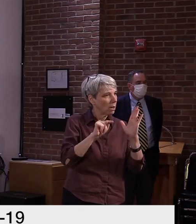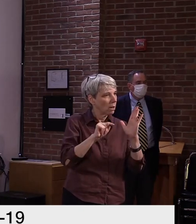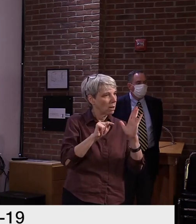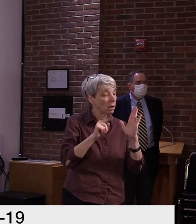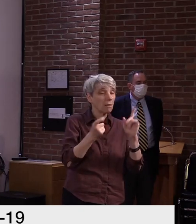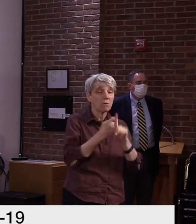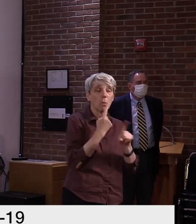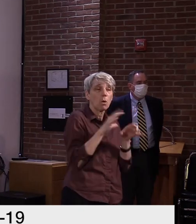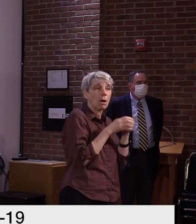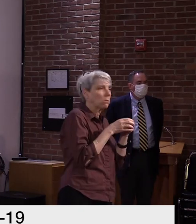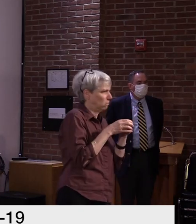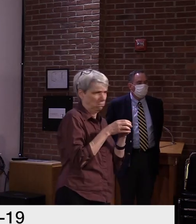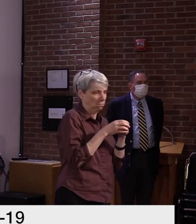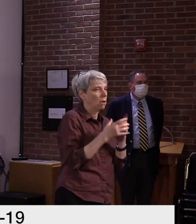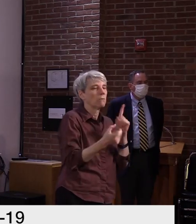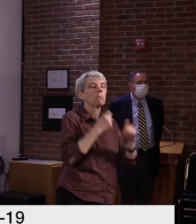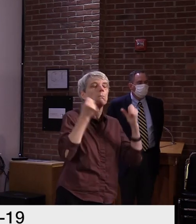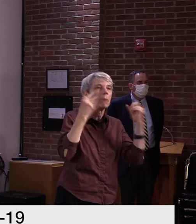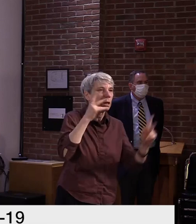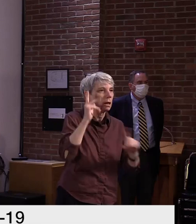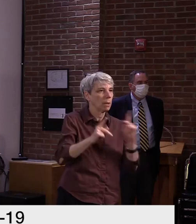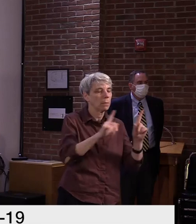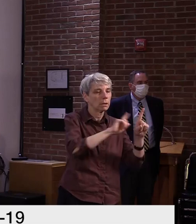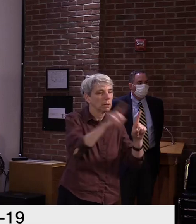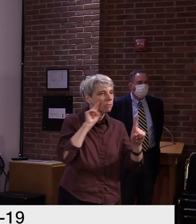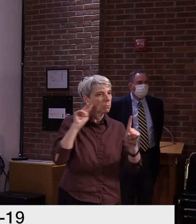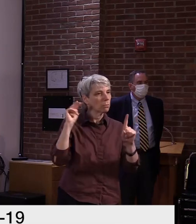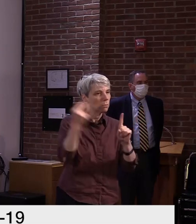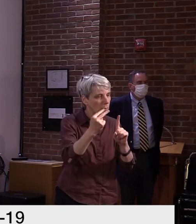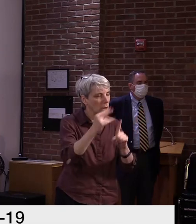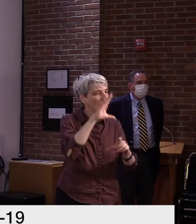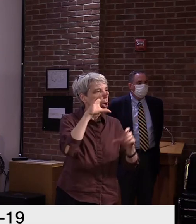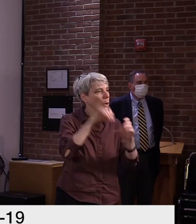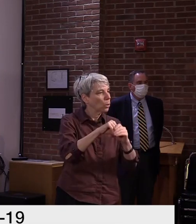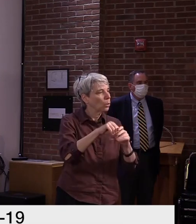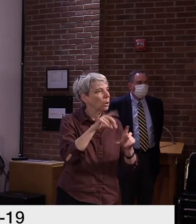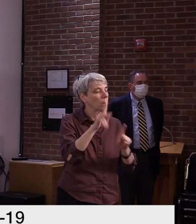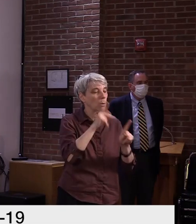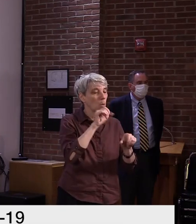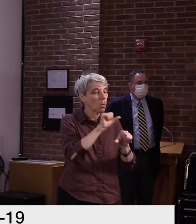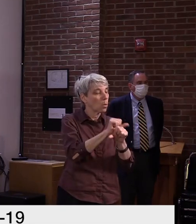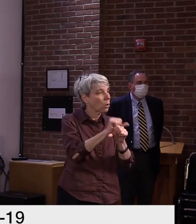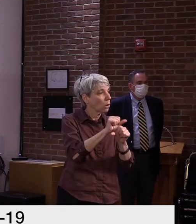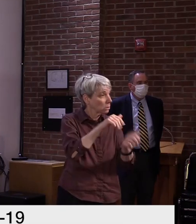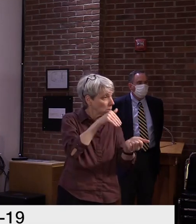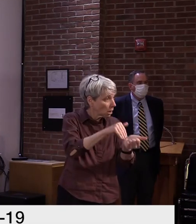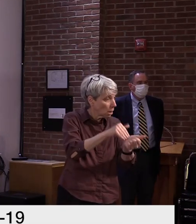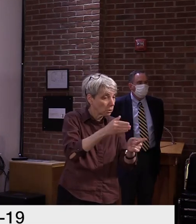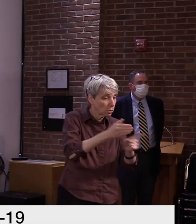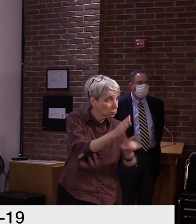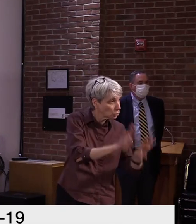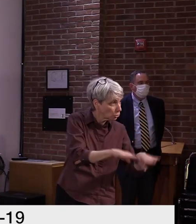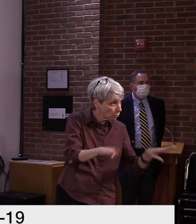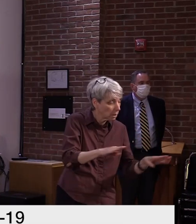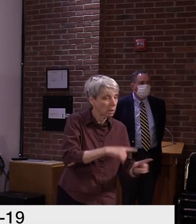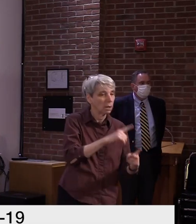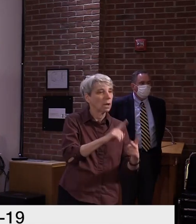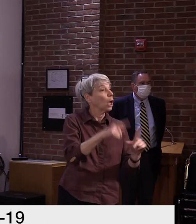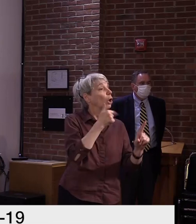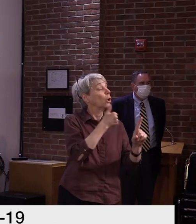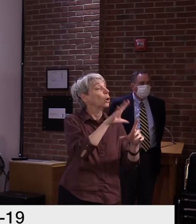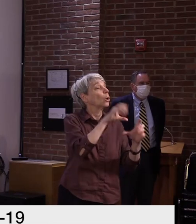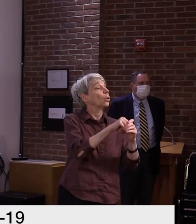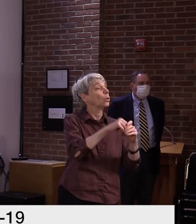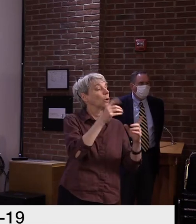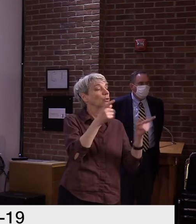feedback from Vermonters who are pediatricians, including the director of our maternal child